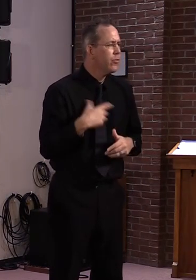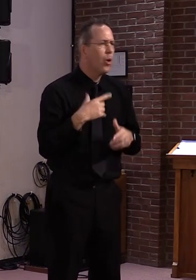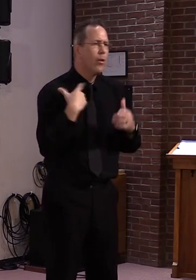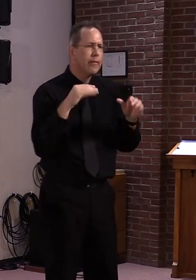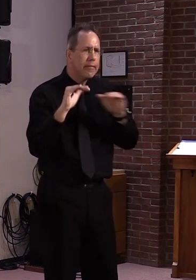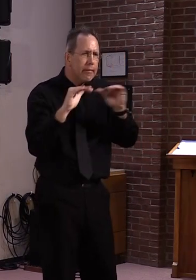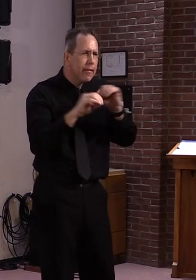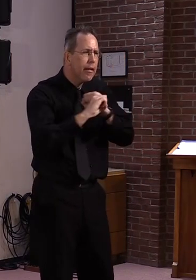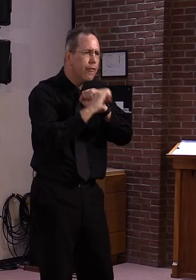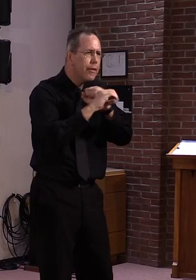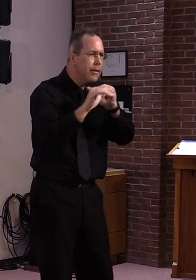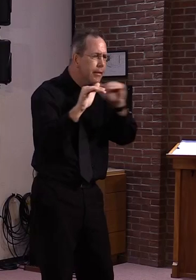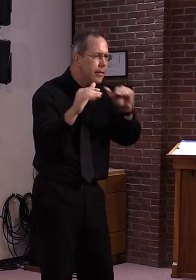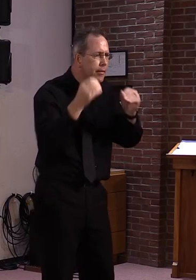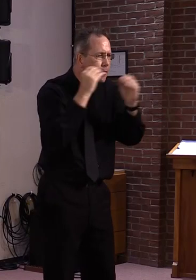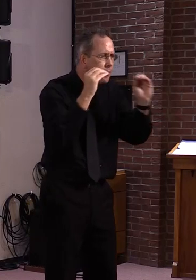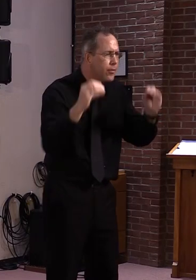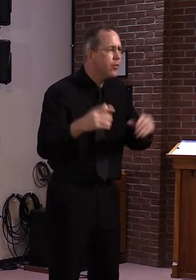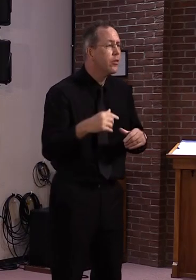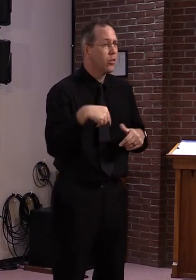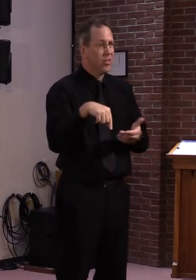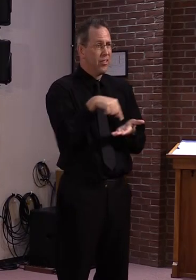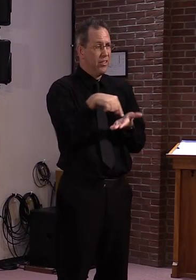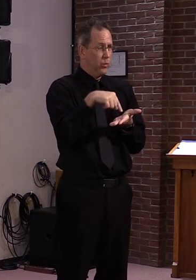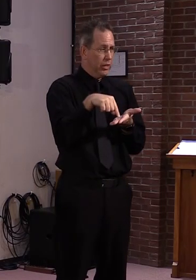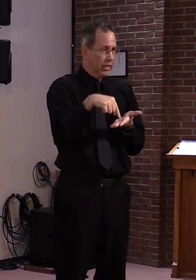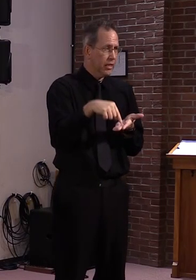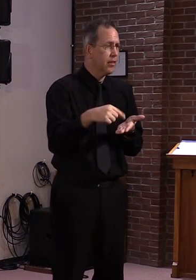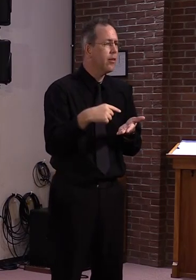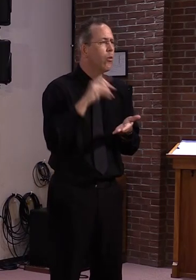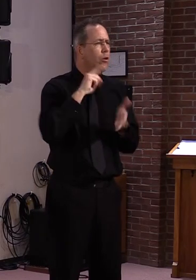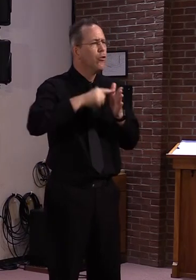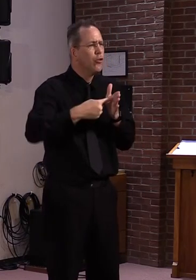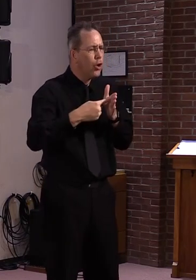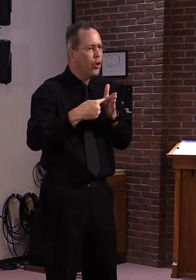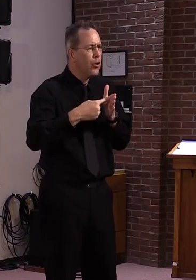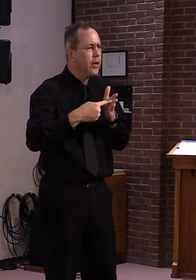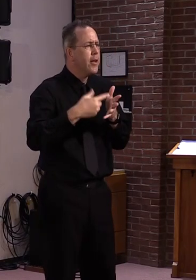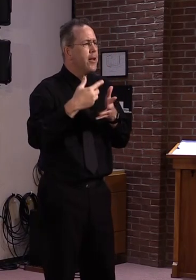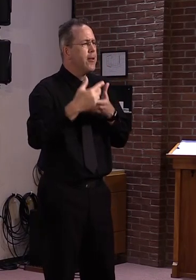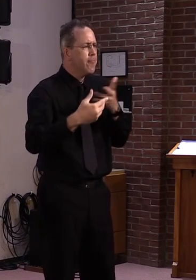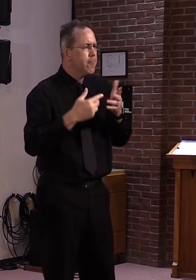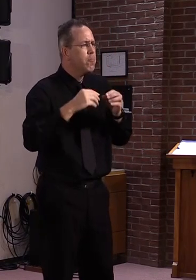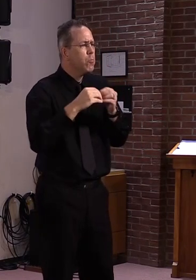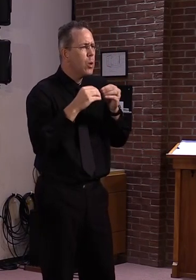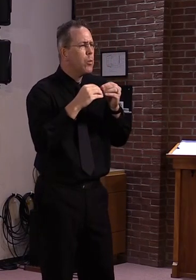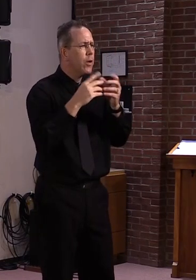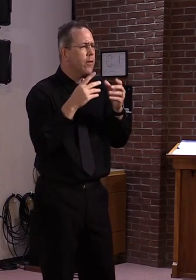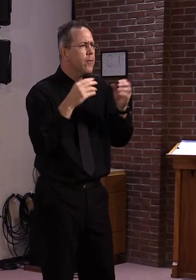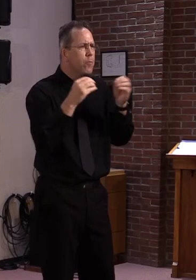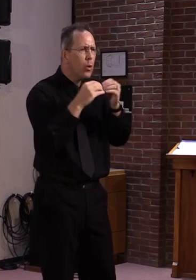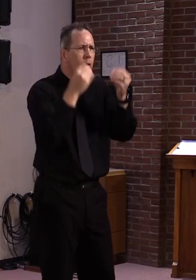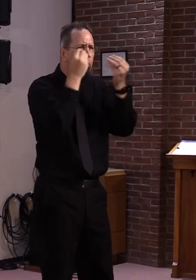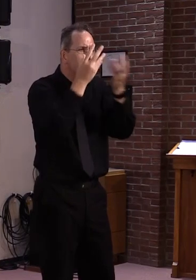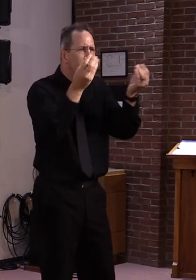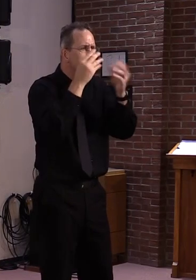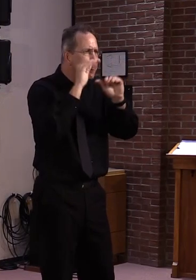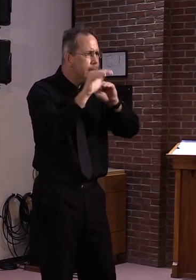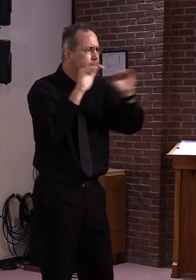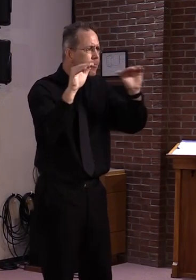start of it this week and the sort of the general rollout next week on